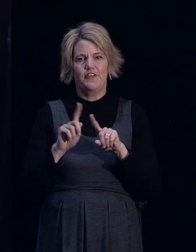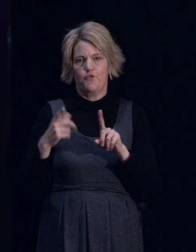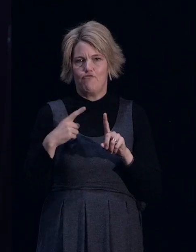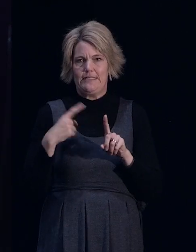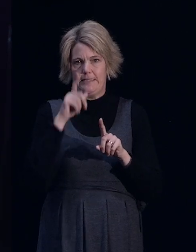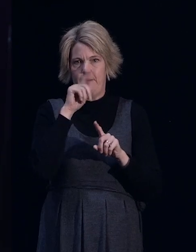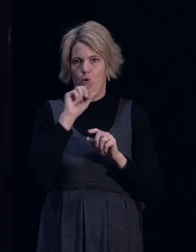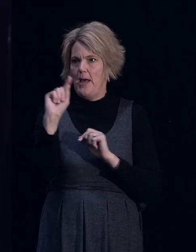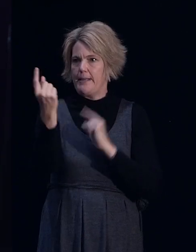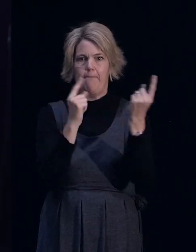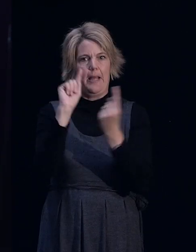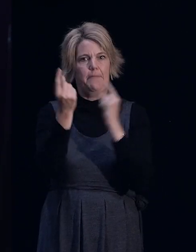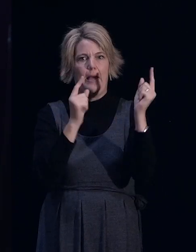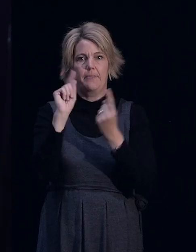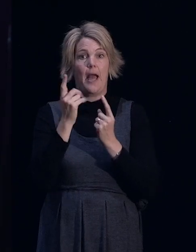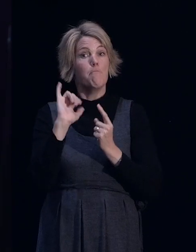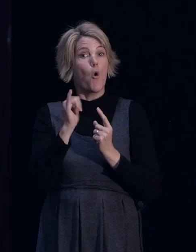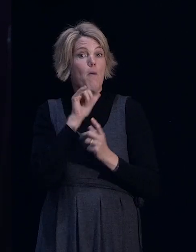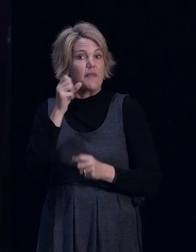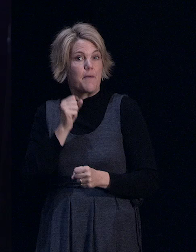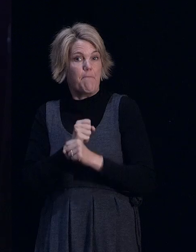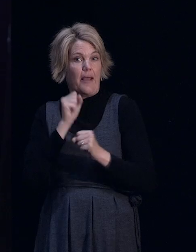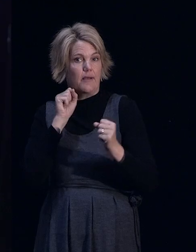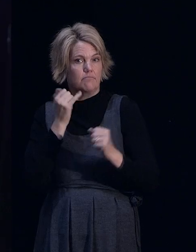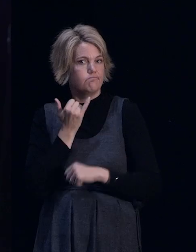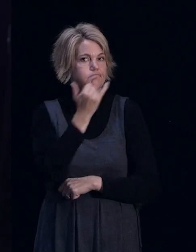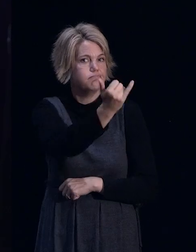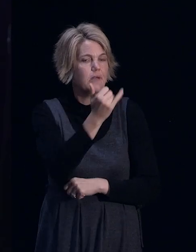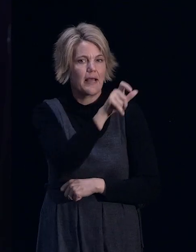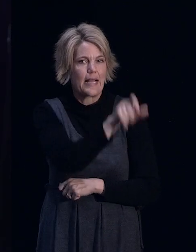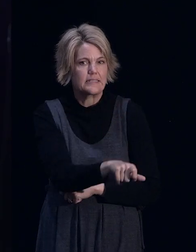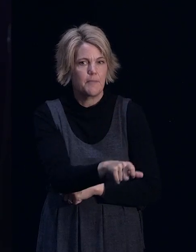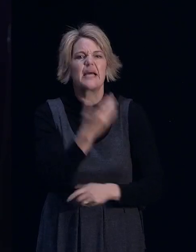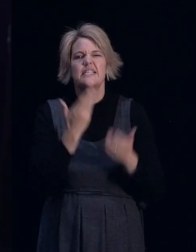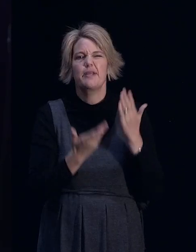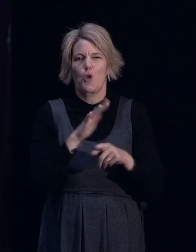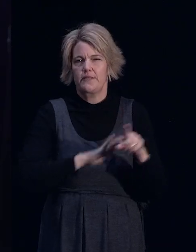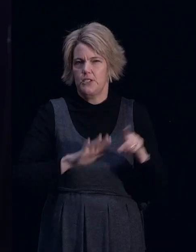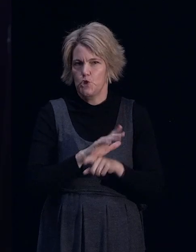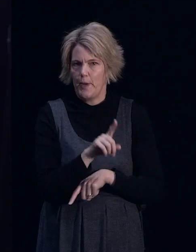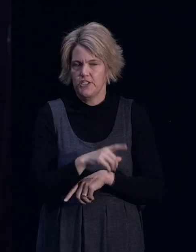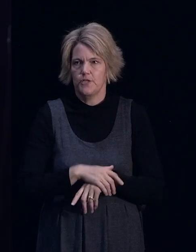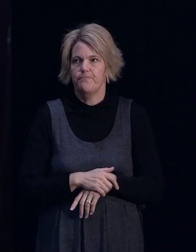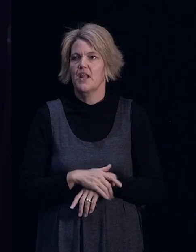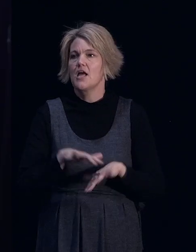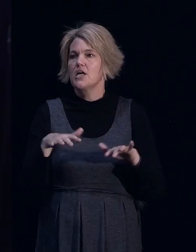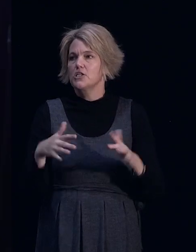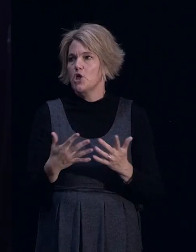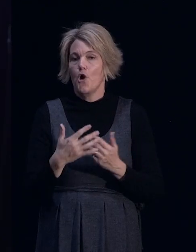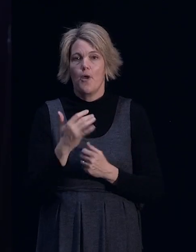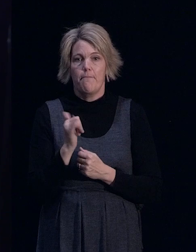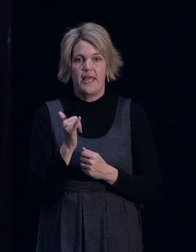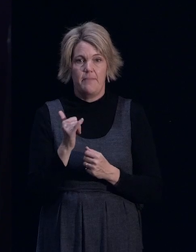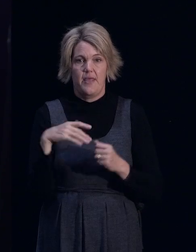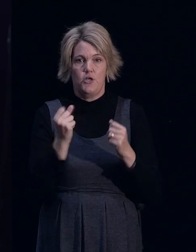or in fact, the bank may proactively contact the customer, depending on the nature of their scenario. So one of them is obviously the receipt of